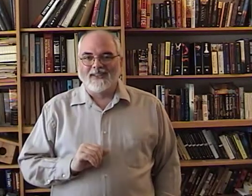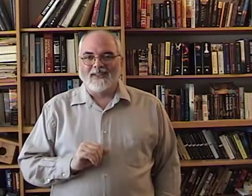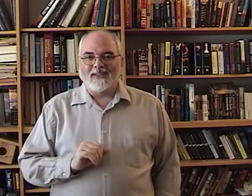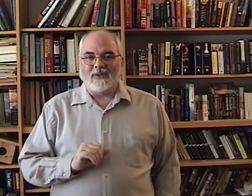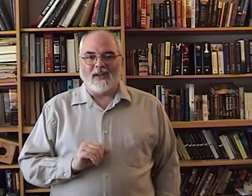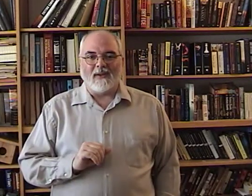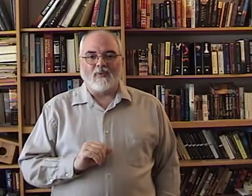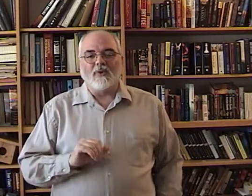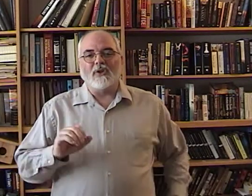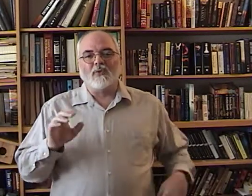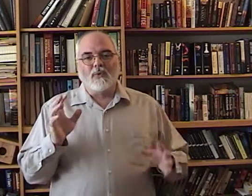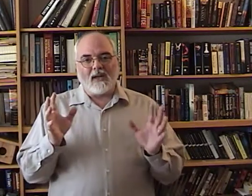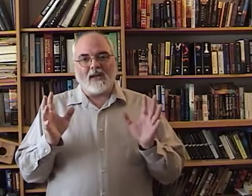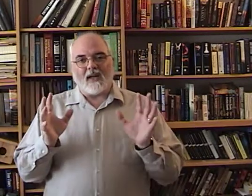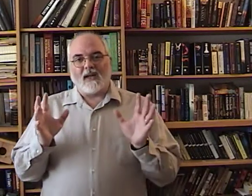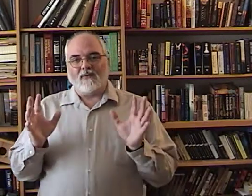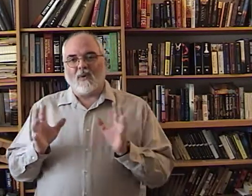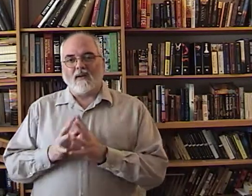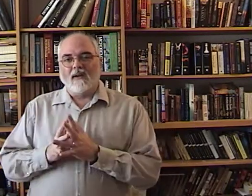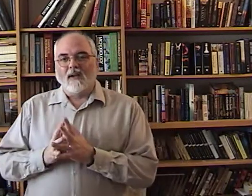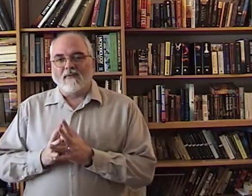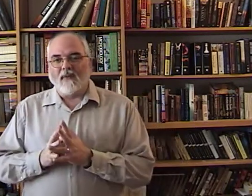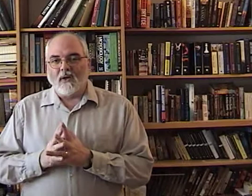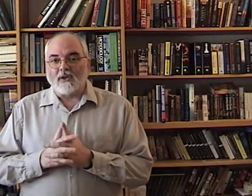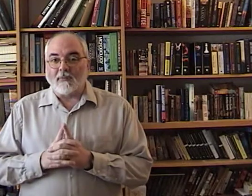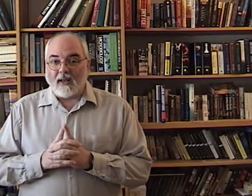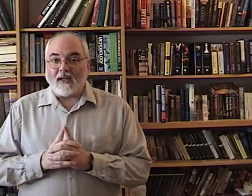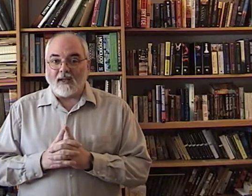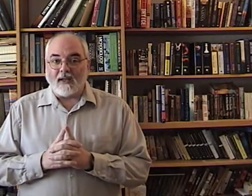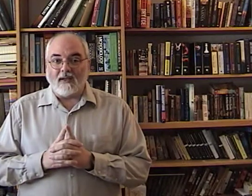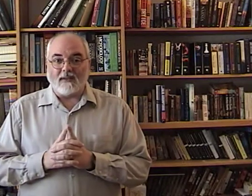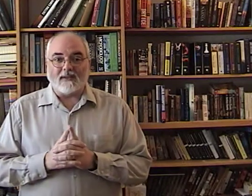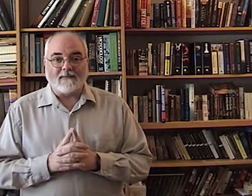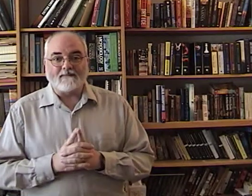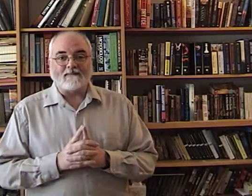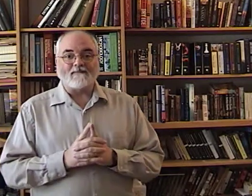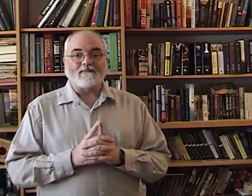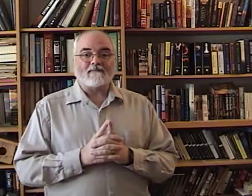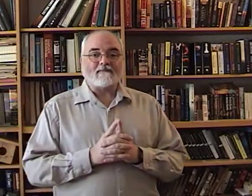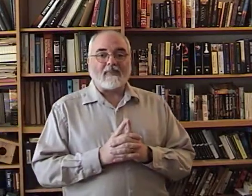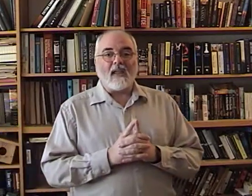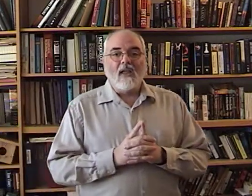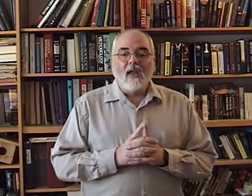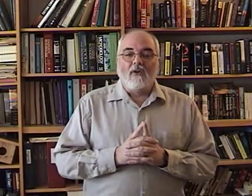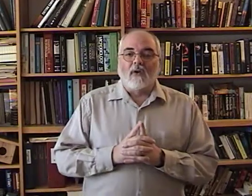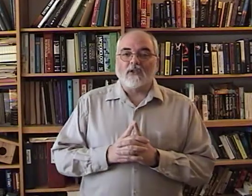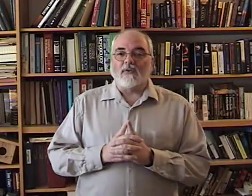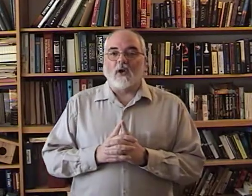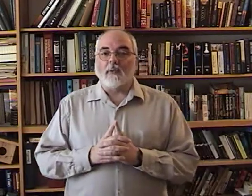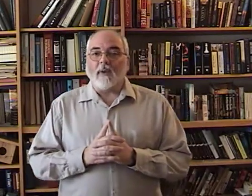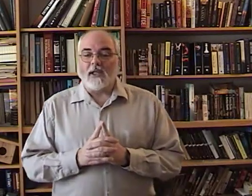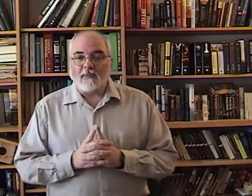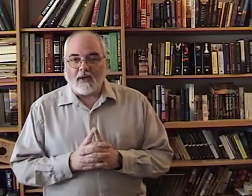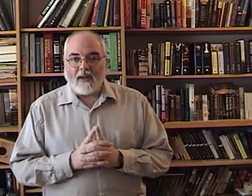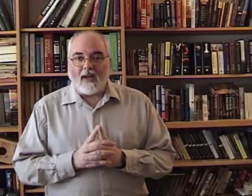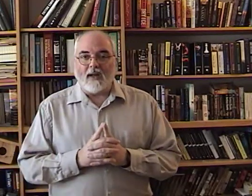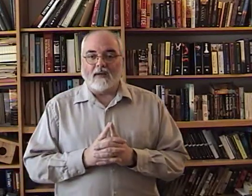okay? Which is really kind of what fingerspelling is. First of all, the placement of the hand.